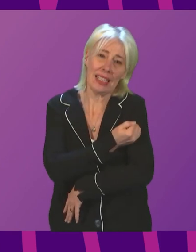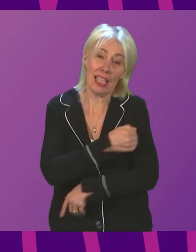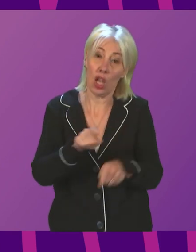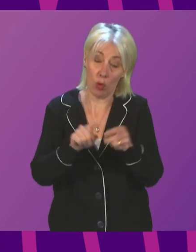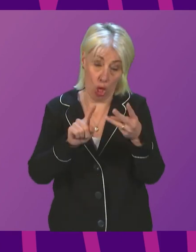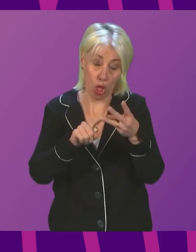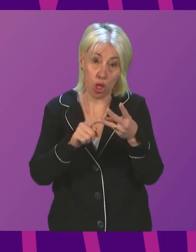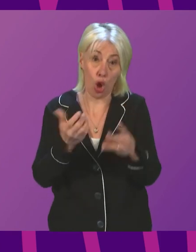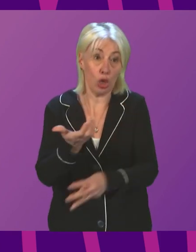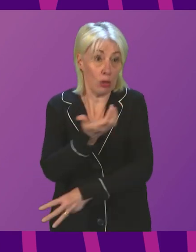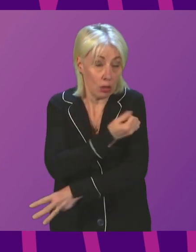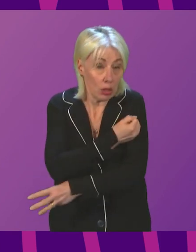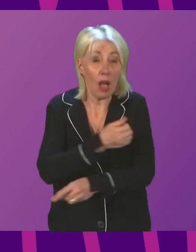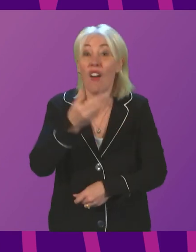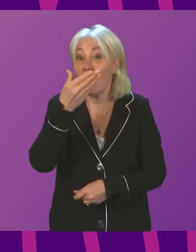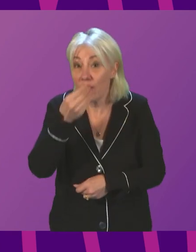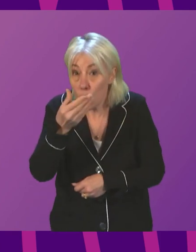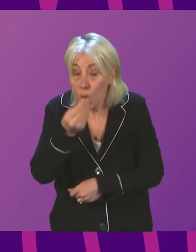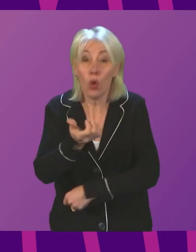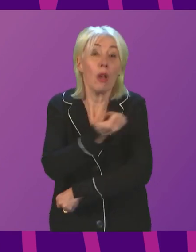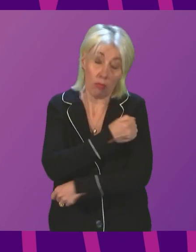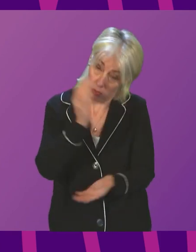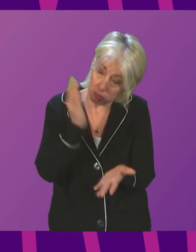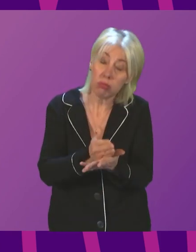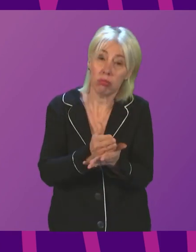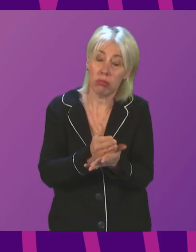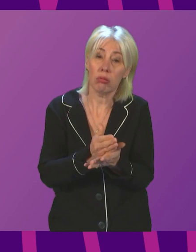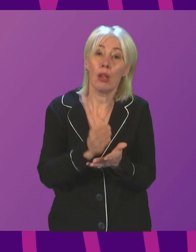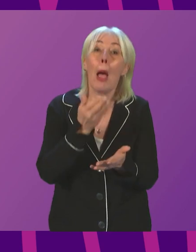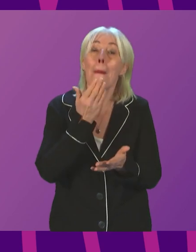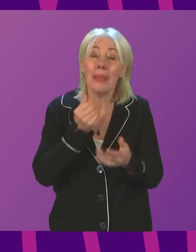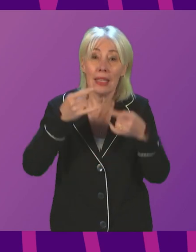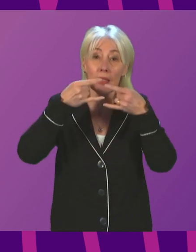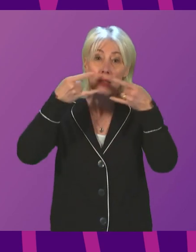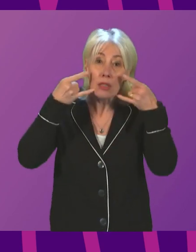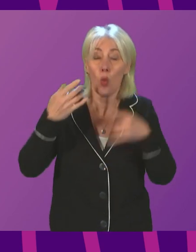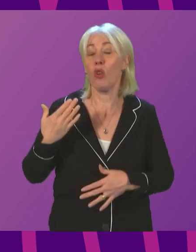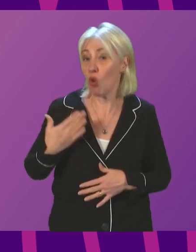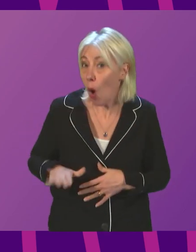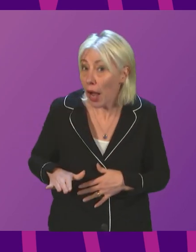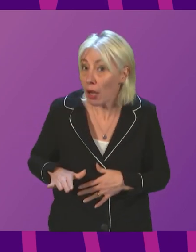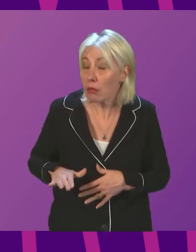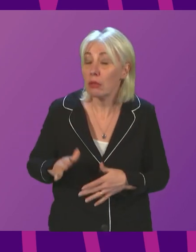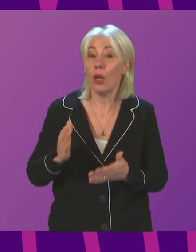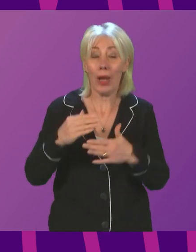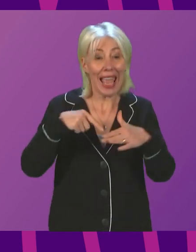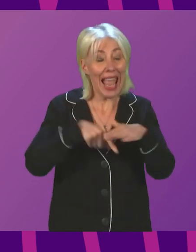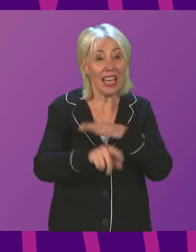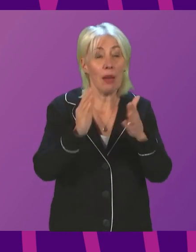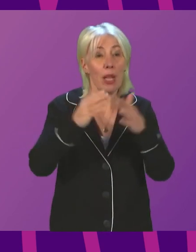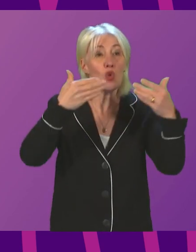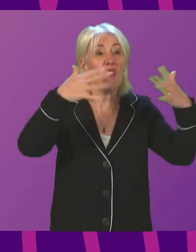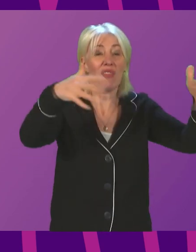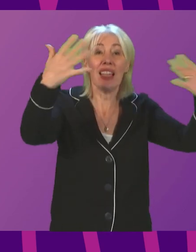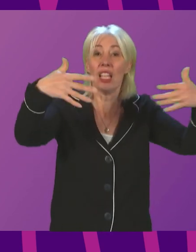booster jabs and flu vaccinations for those that are eligible. Please wear face coverings when required, ventilate indoor spaces where